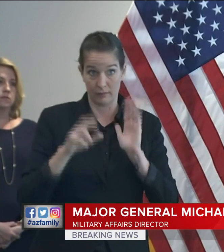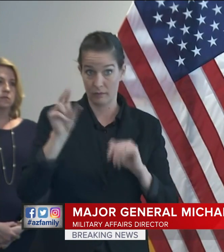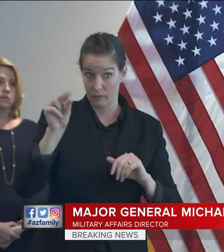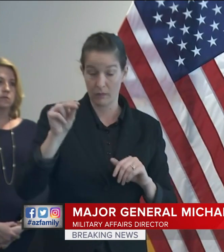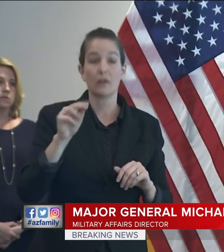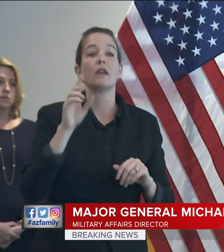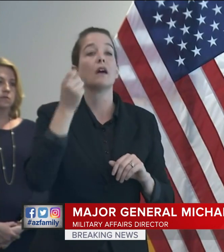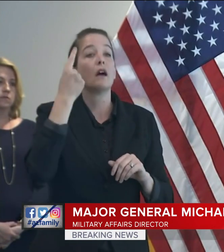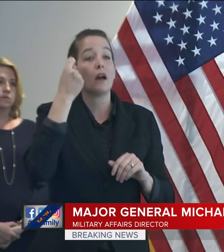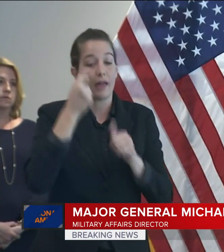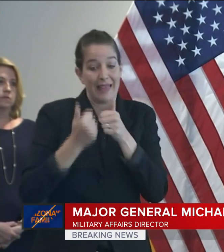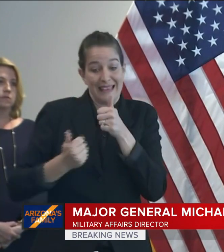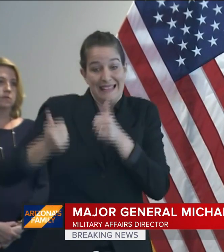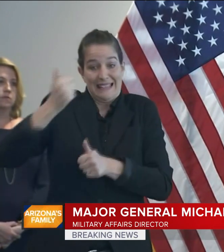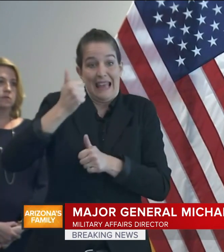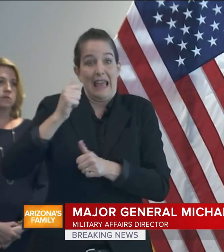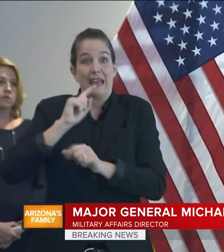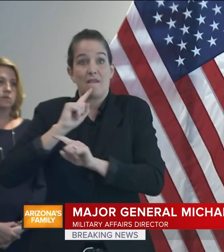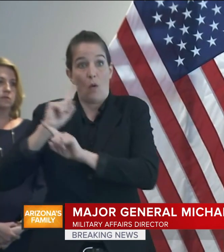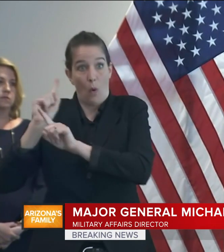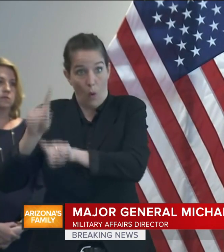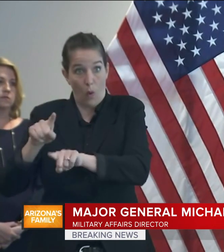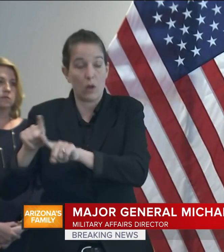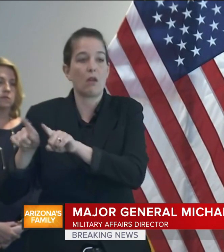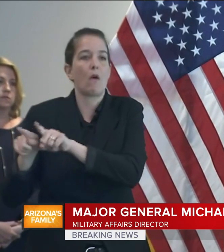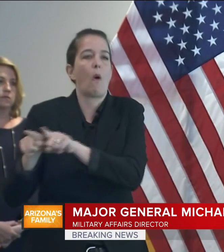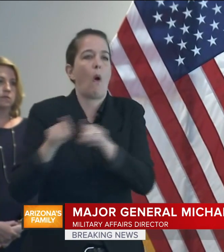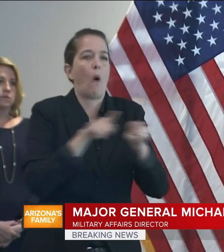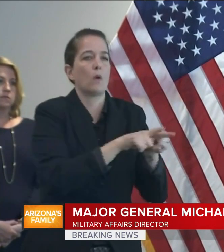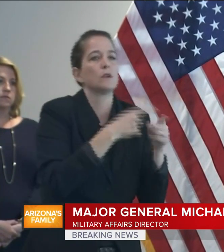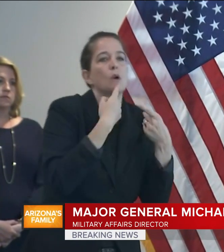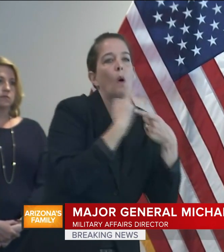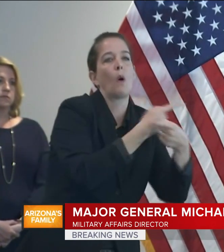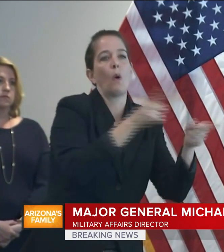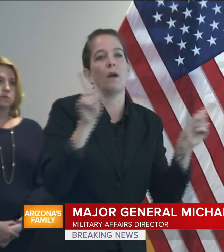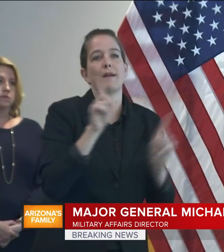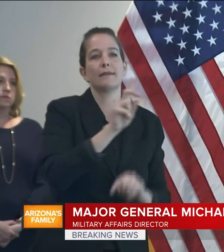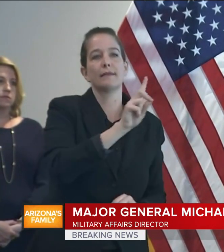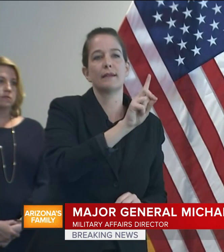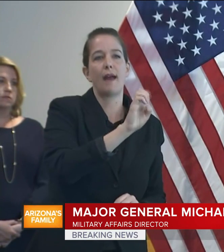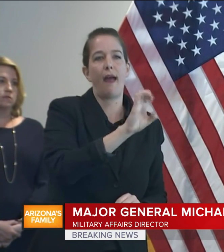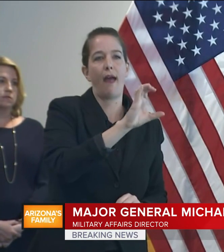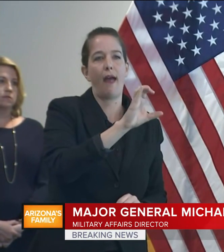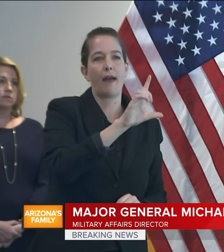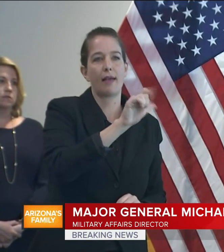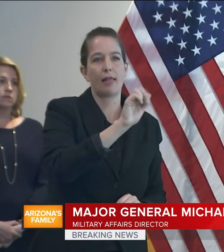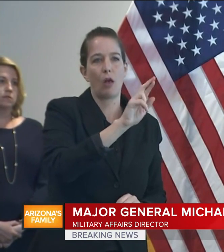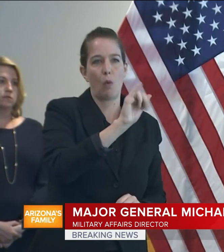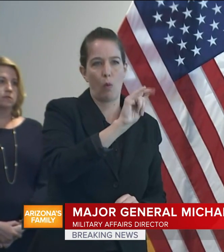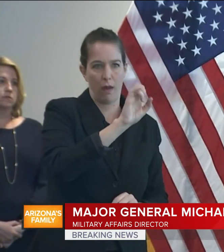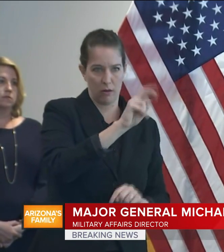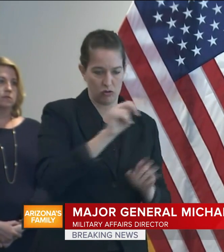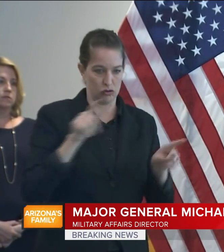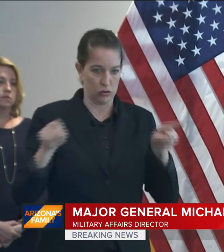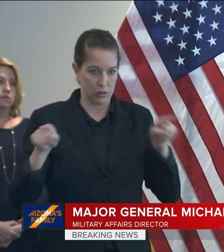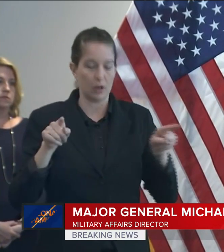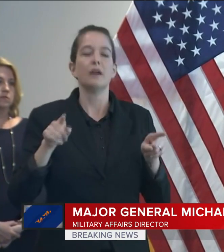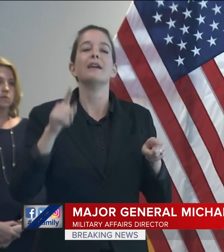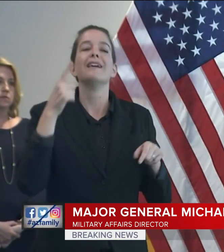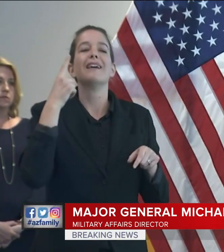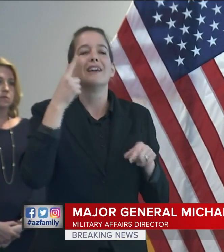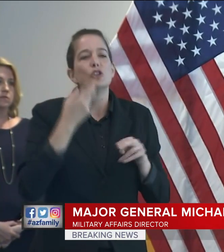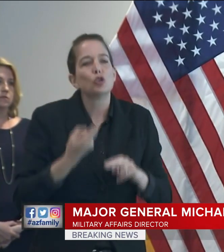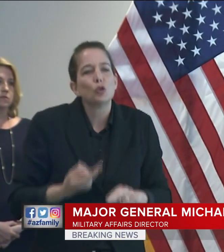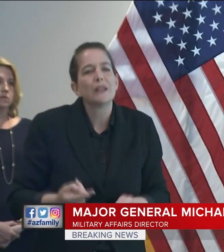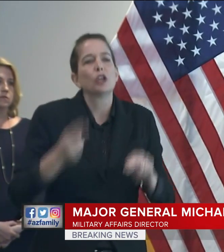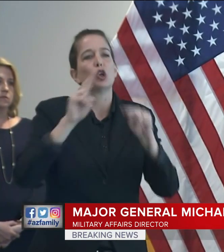put out in addition to the declaration that we've had on public health emergency is to increase the guidance in